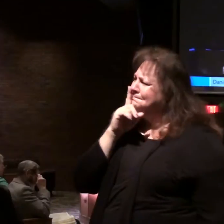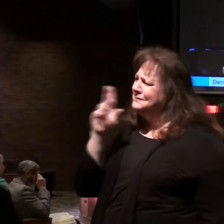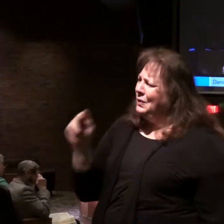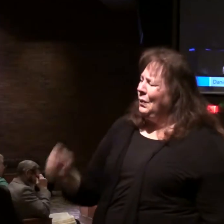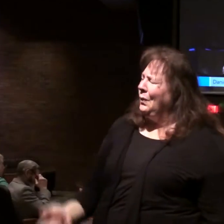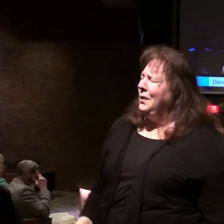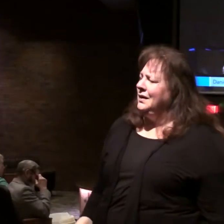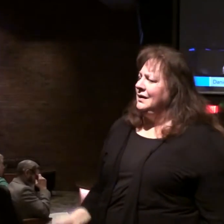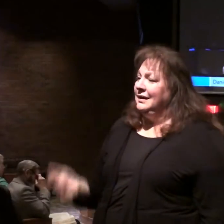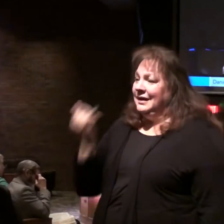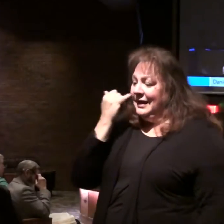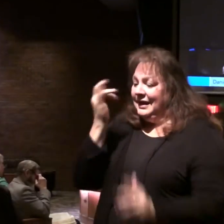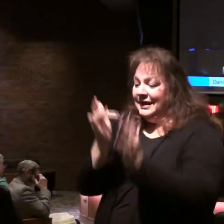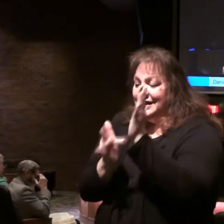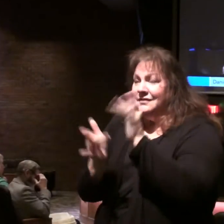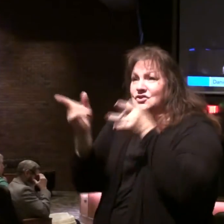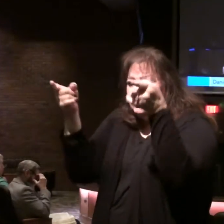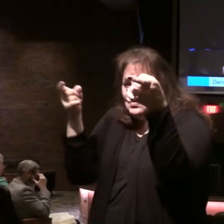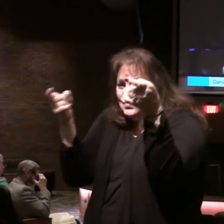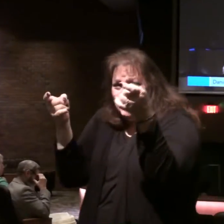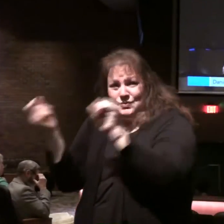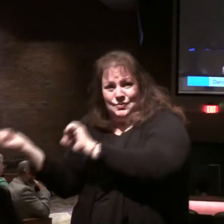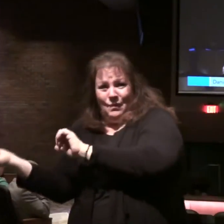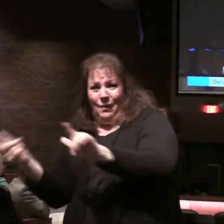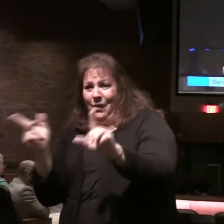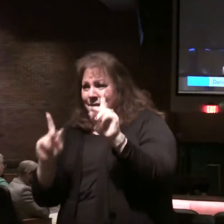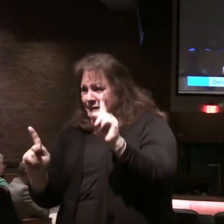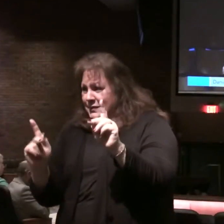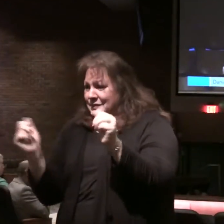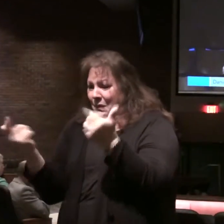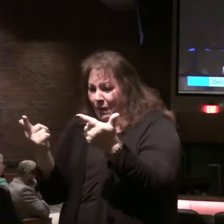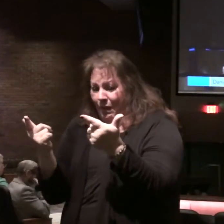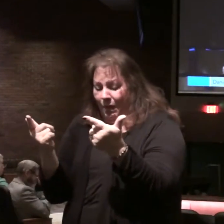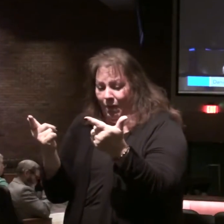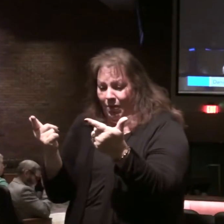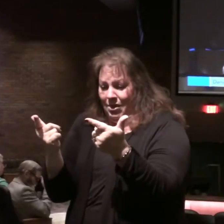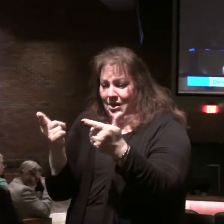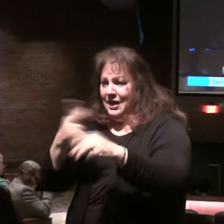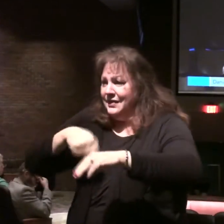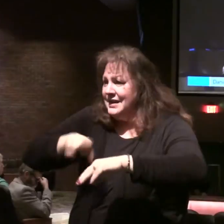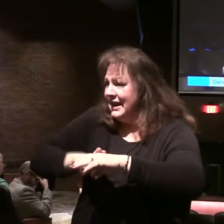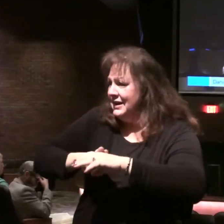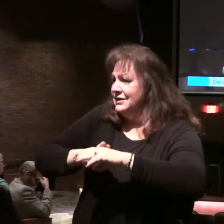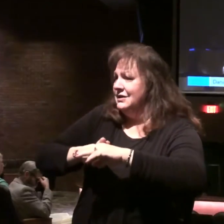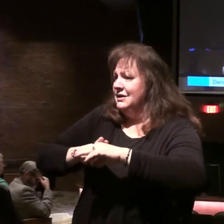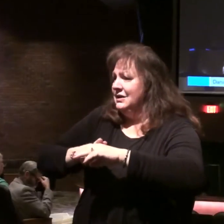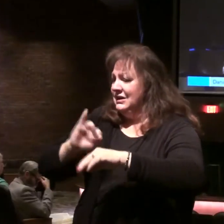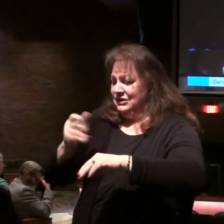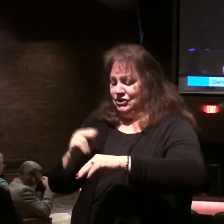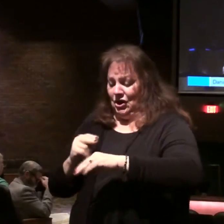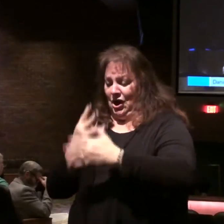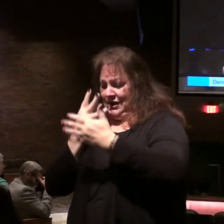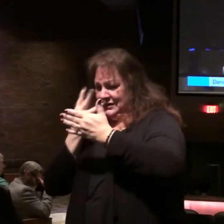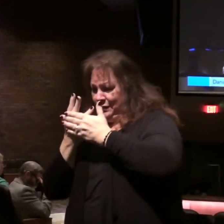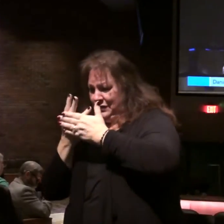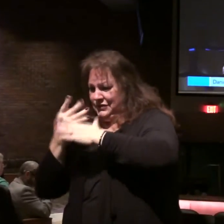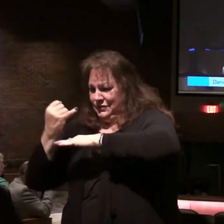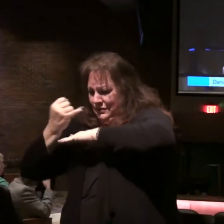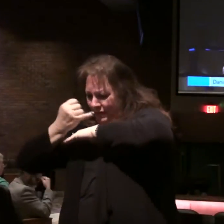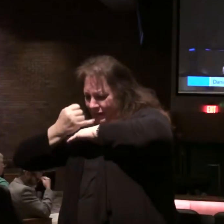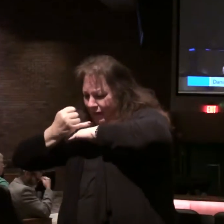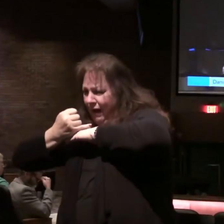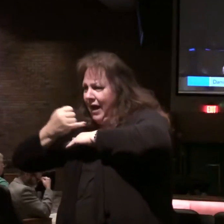If Christ is ruling over all peoples and all nations, John's a prisoner on the Isle of Patmos.